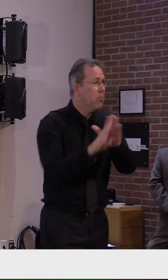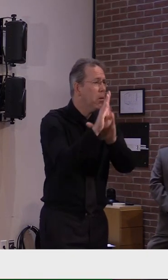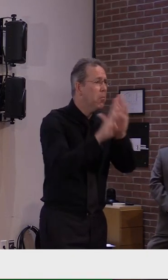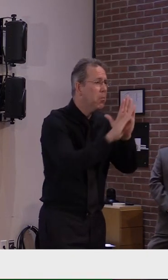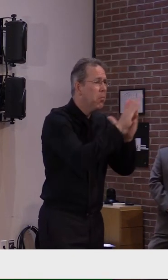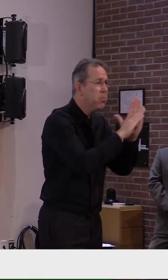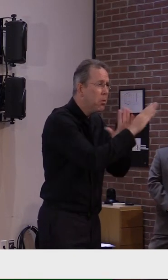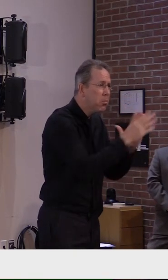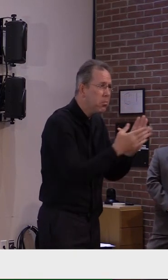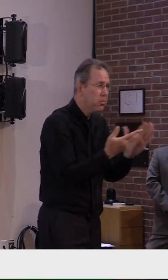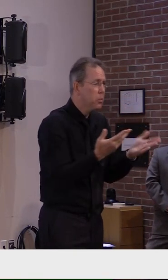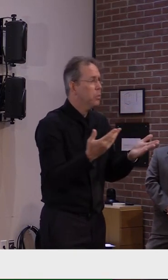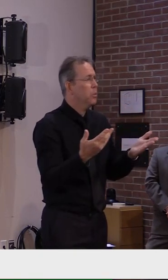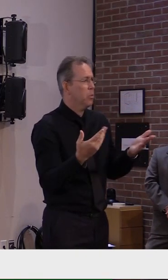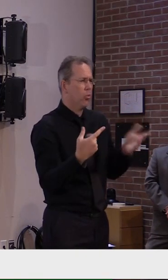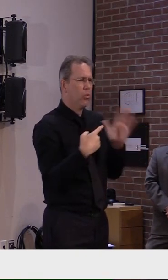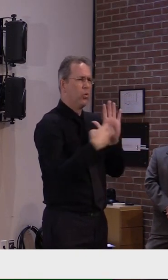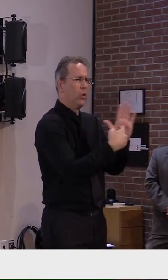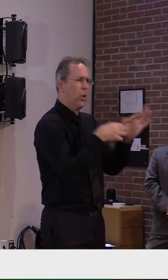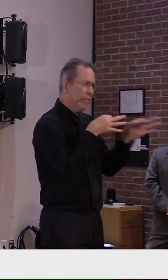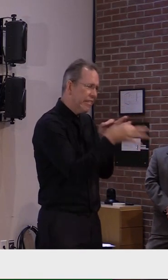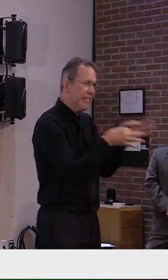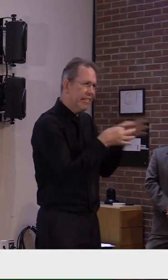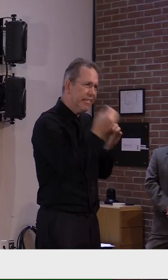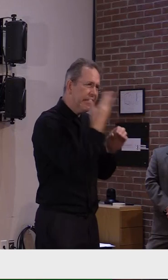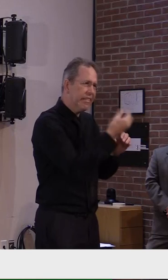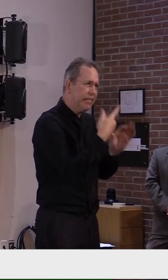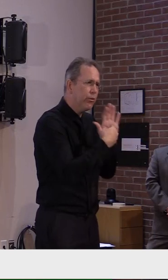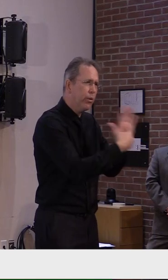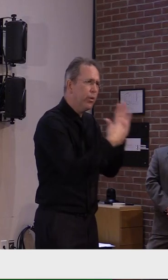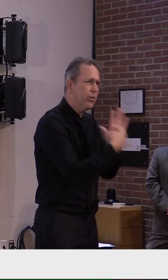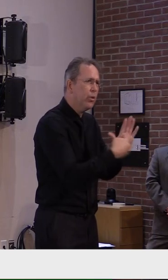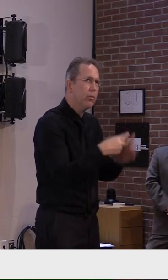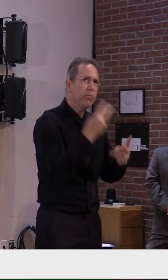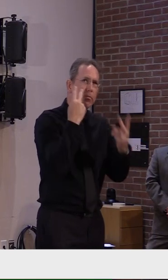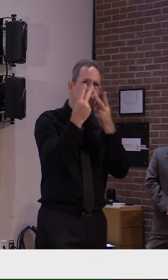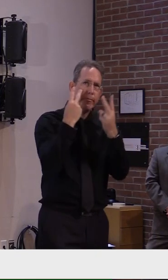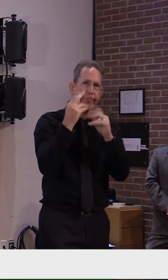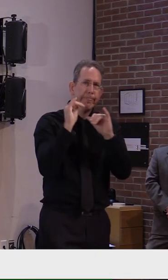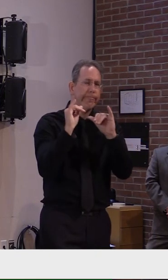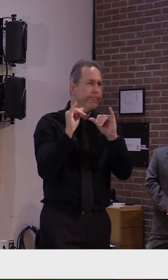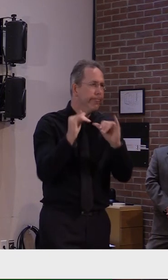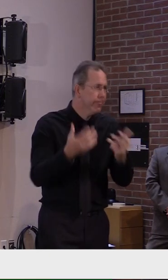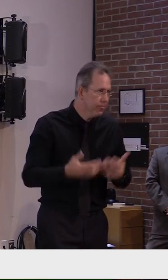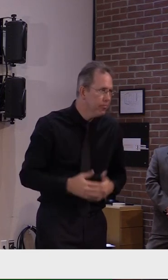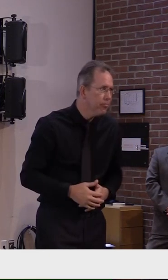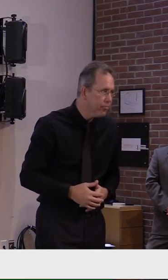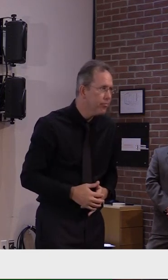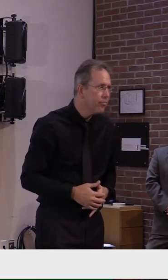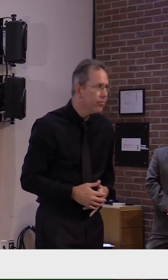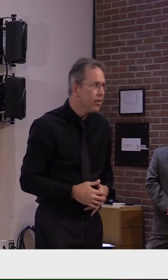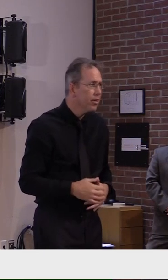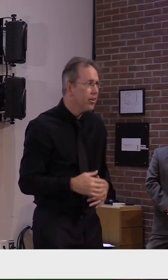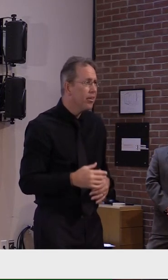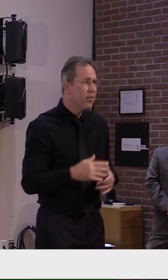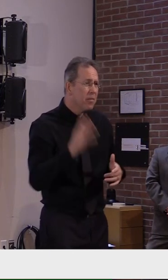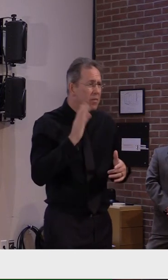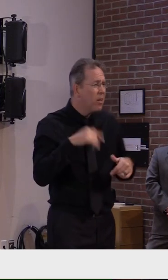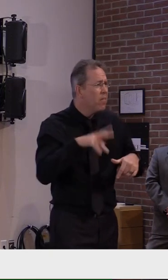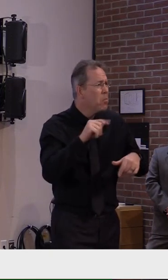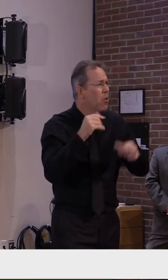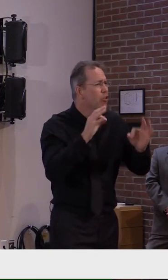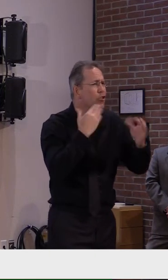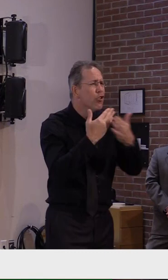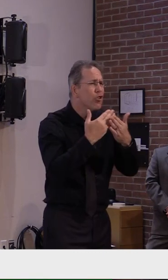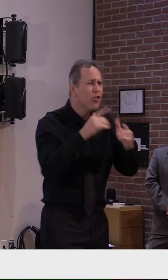but the whole country. Uh, but the frustrating part for me is that, uh, we, we did things better. We, we got it and, uh,